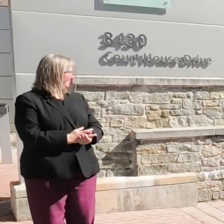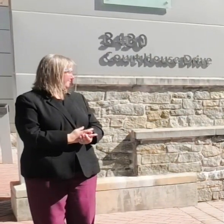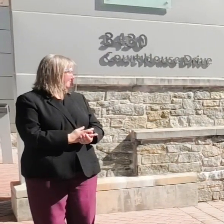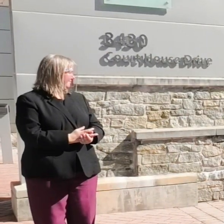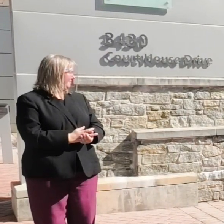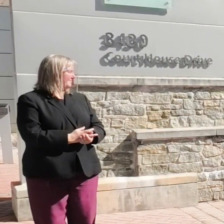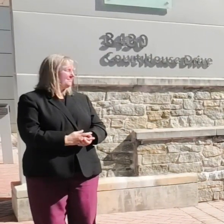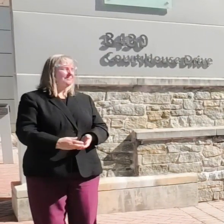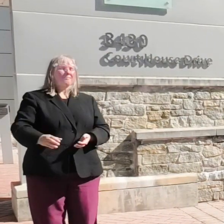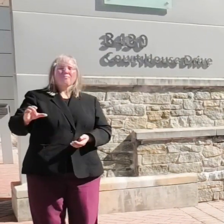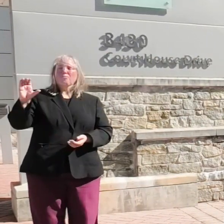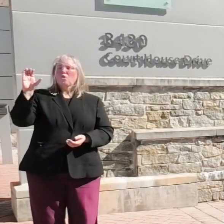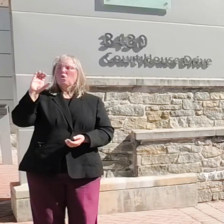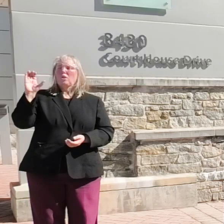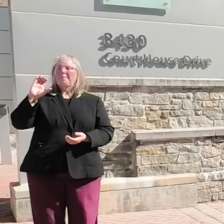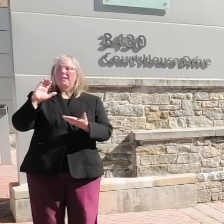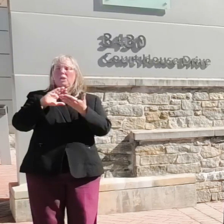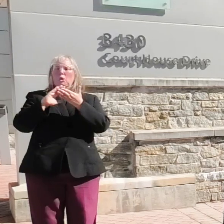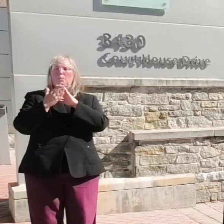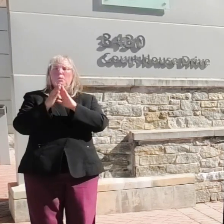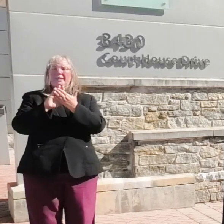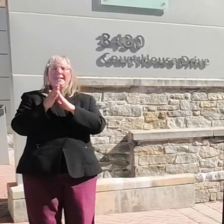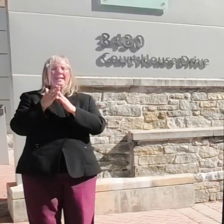our community care